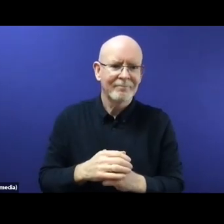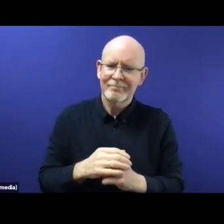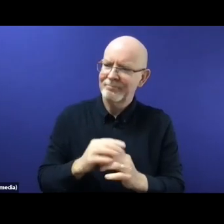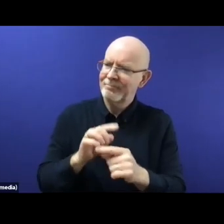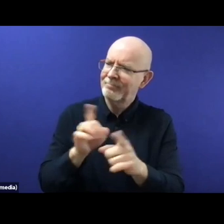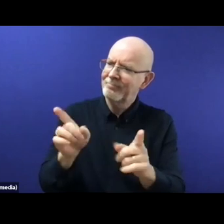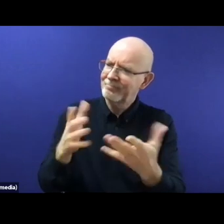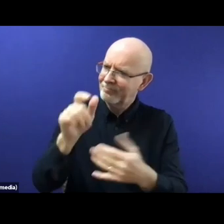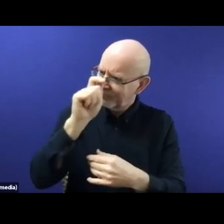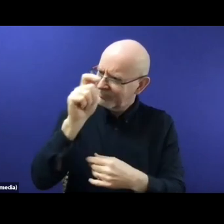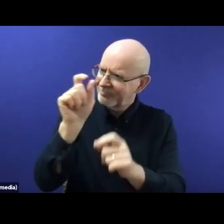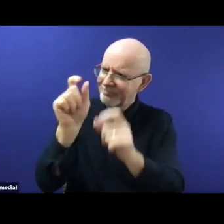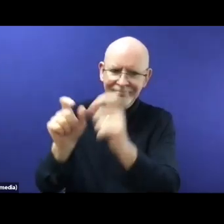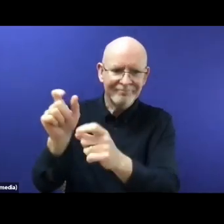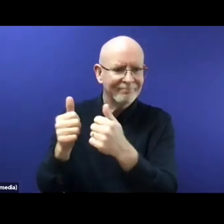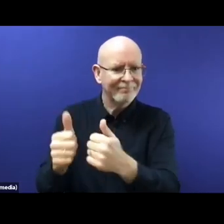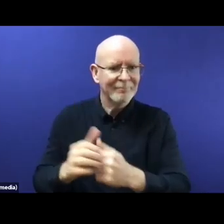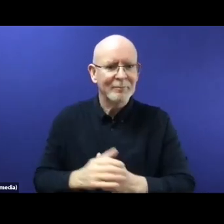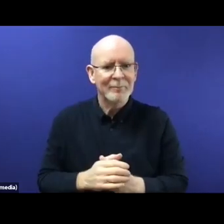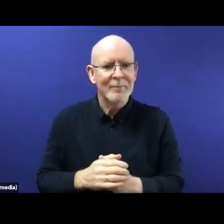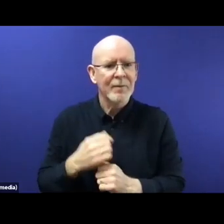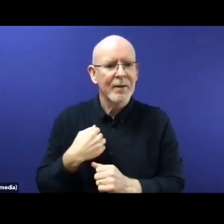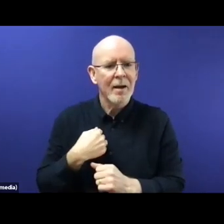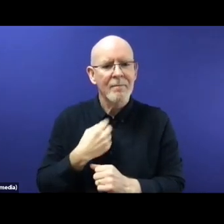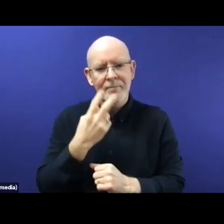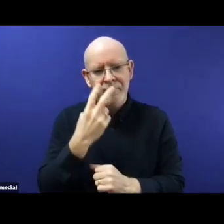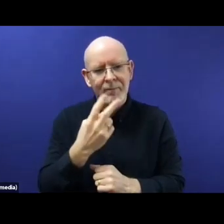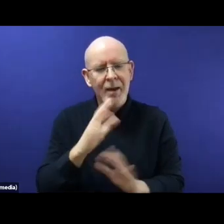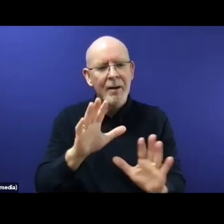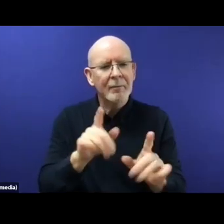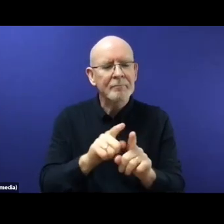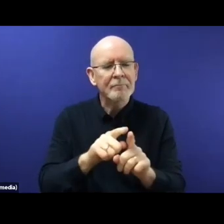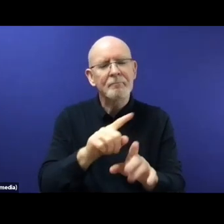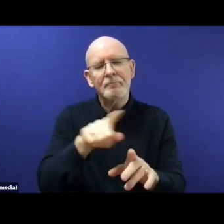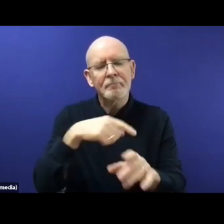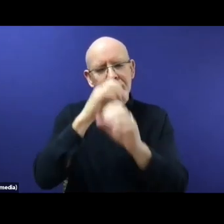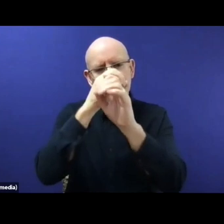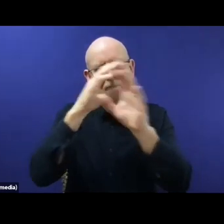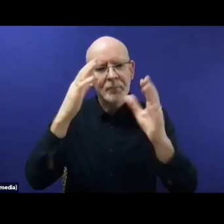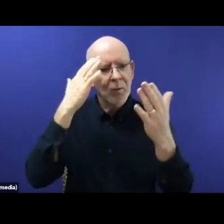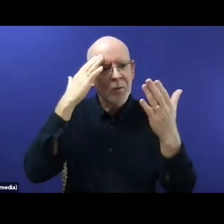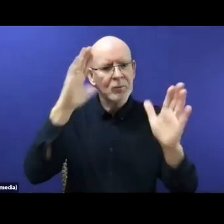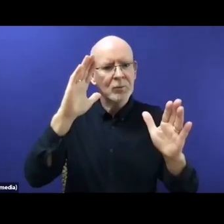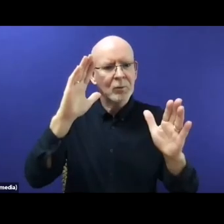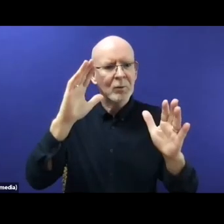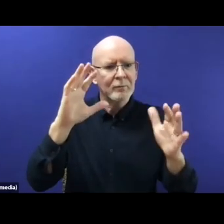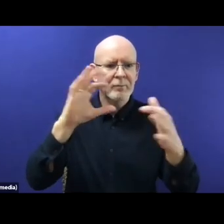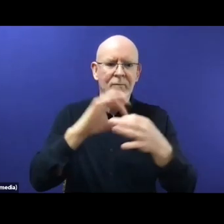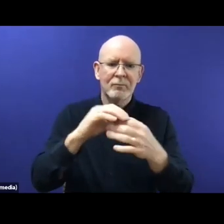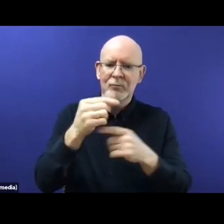listen wonderful presentations in this panel. When you Google the Global Compact of Refugees on Google, and